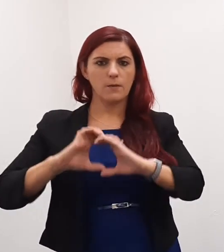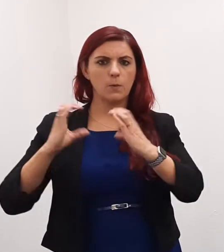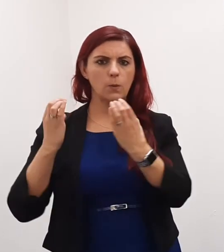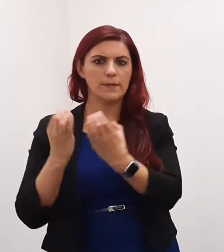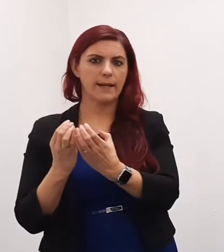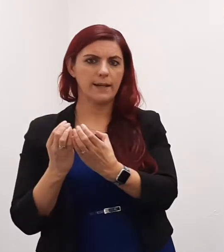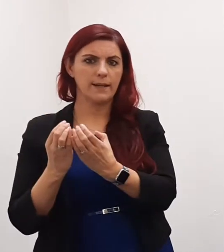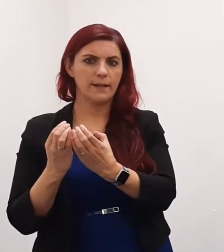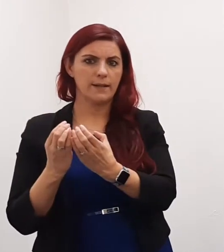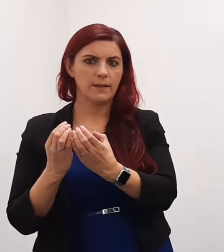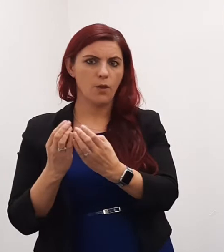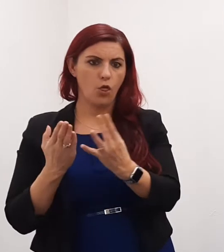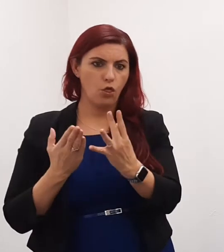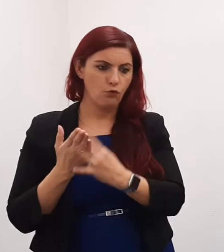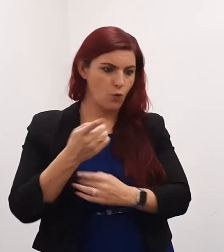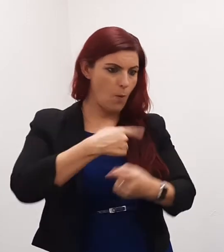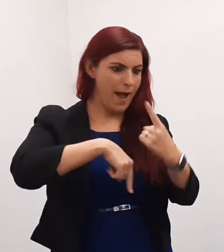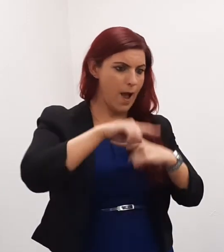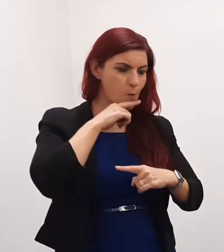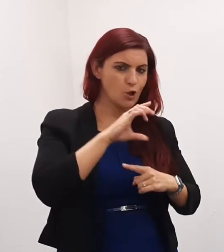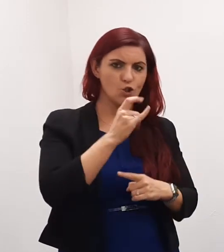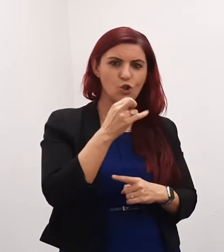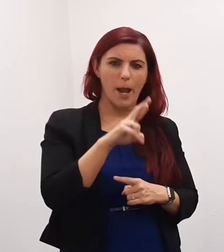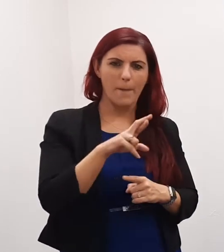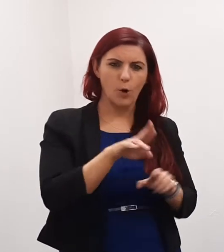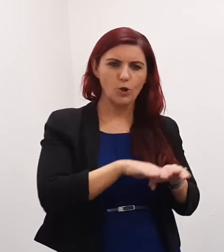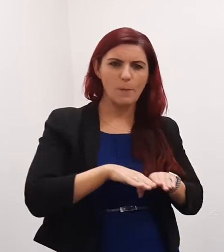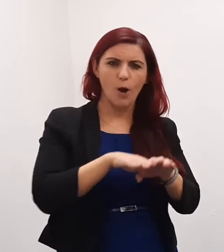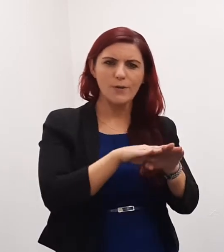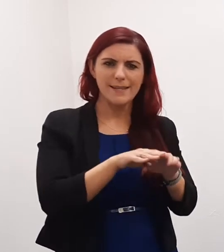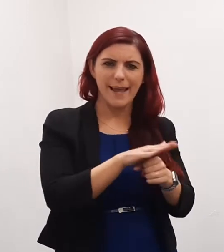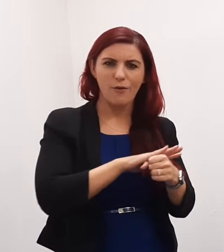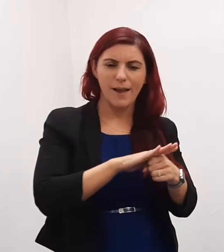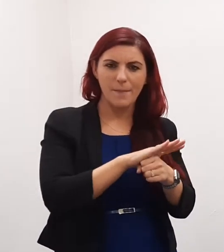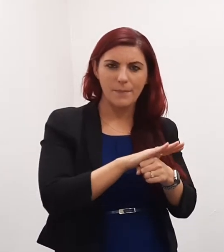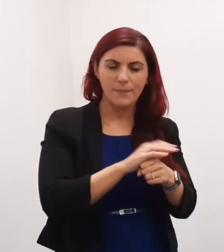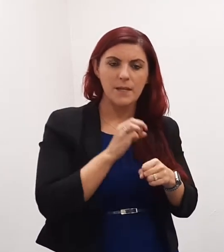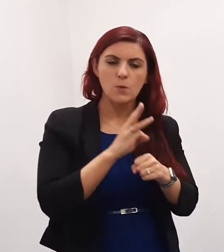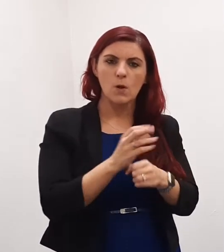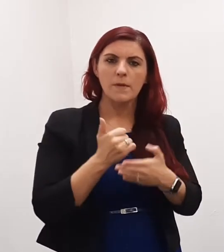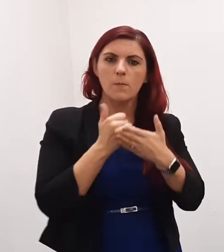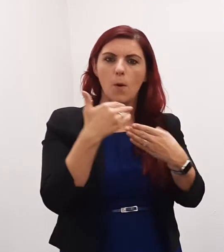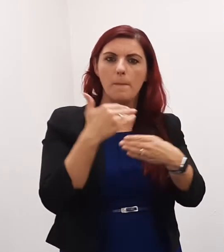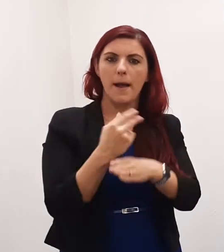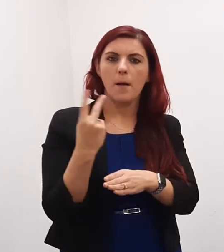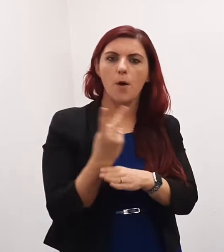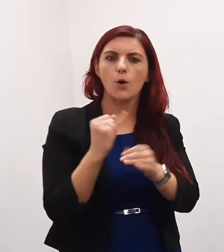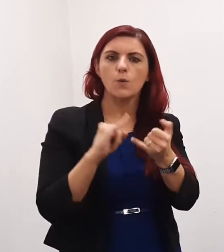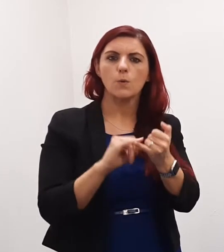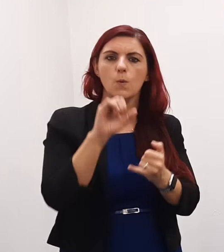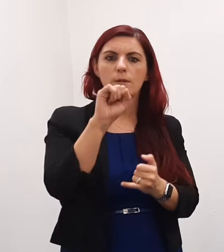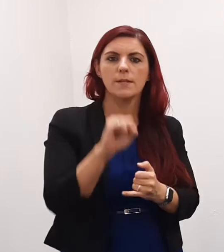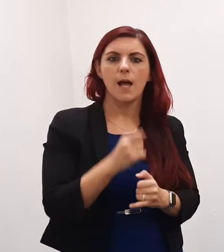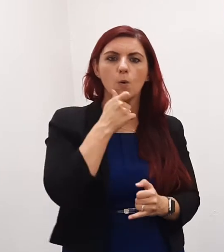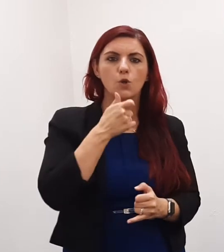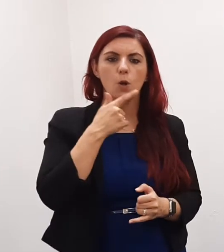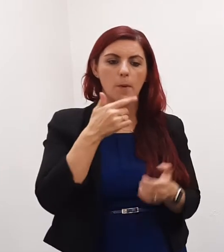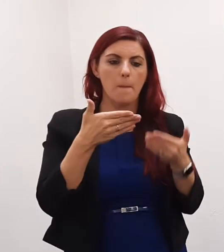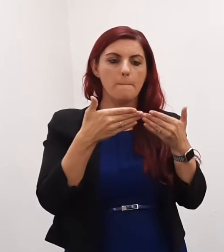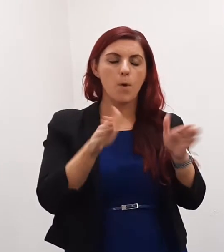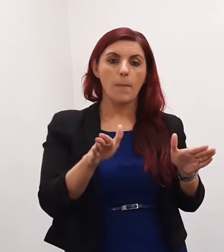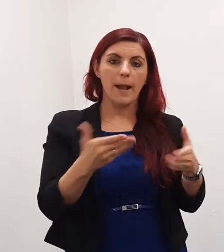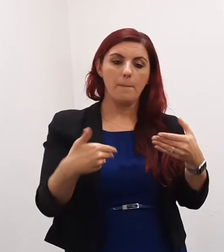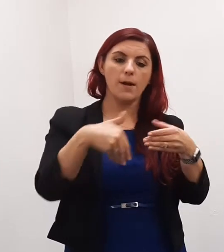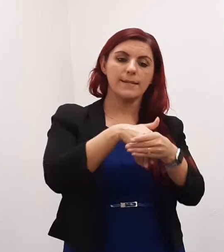local democracy structures. This will be supported and facilitated by our partners in this action, South Dublin Public Participation